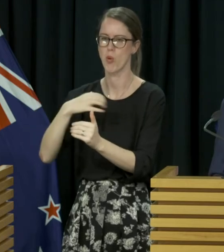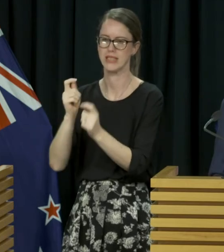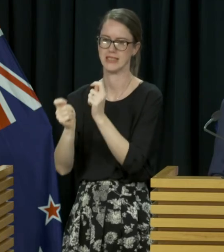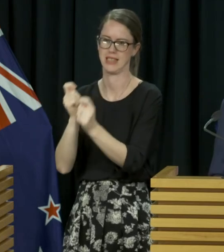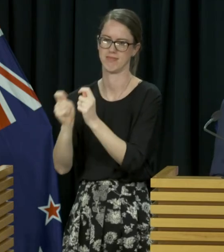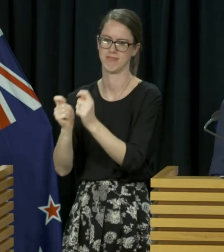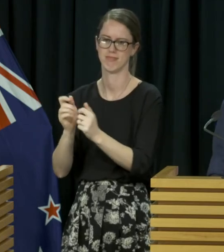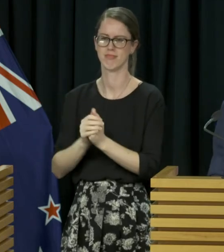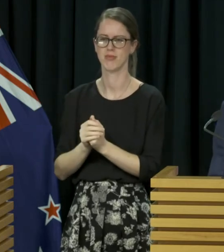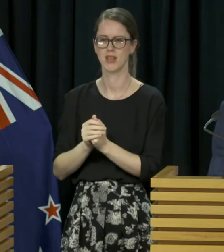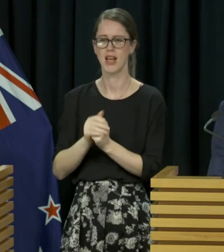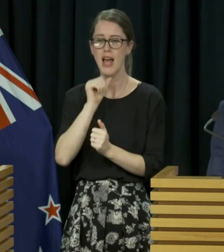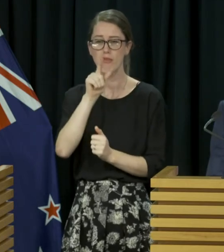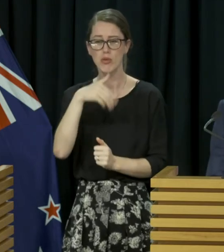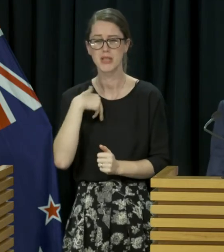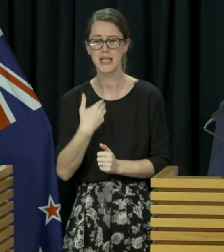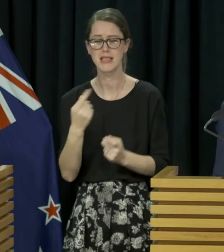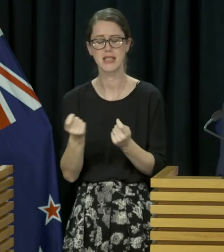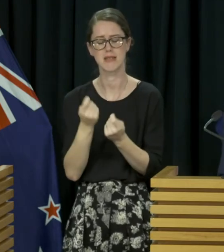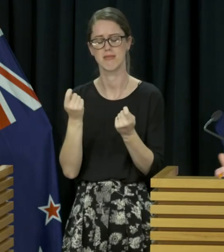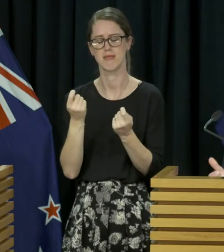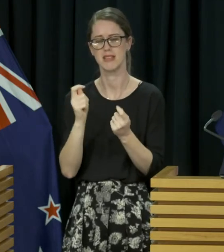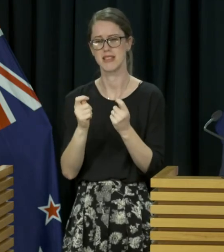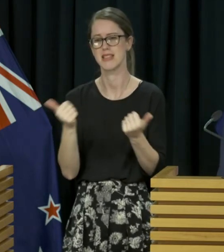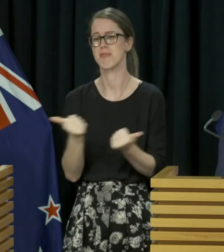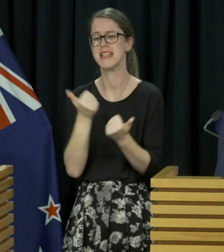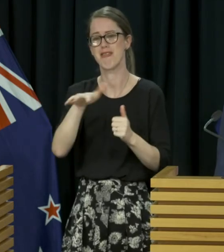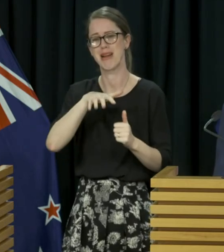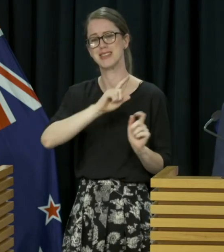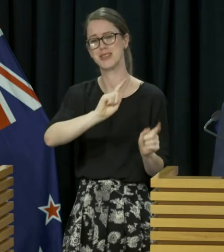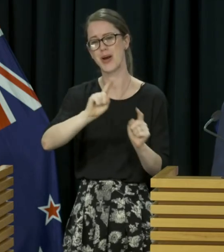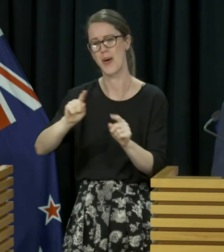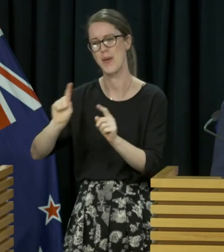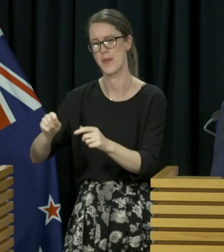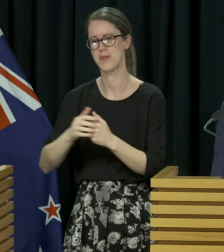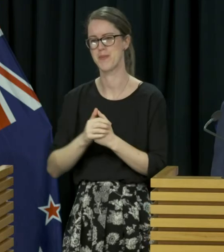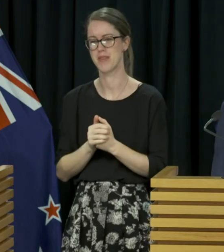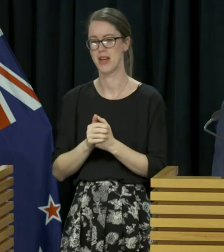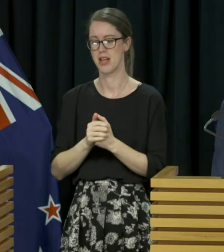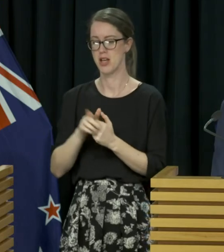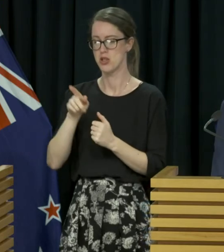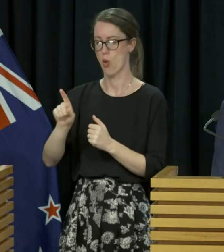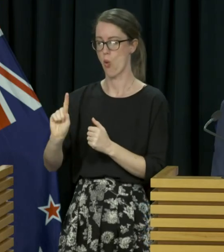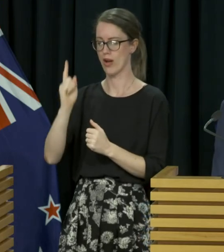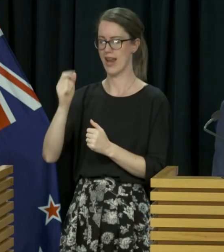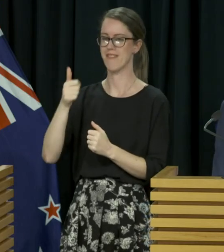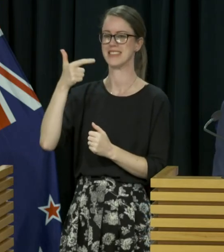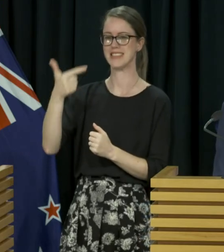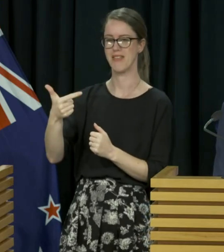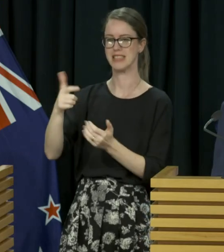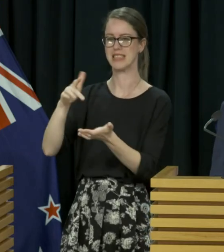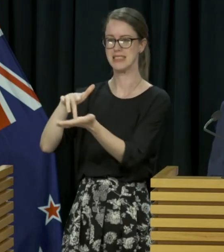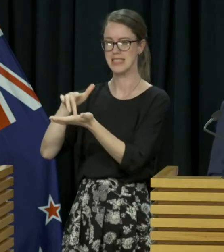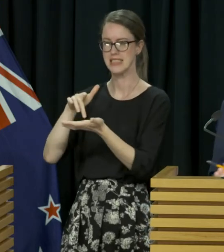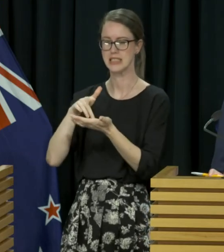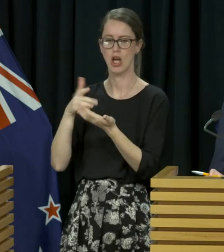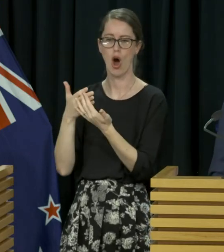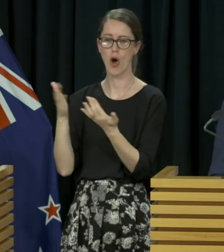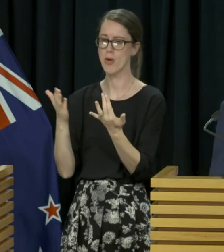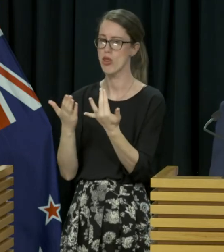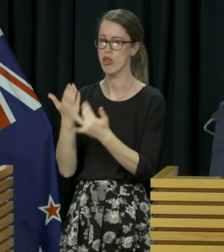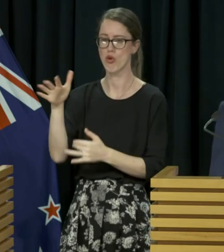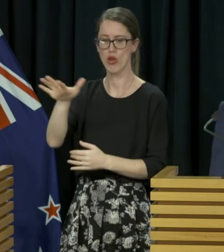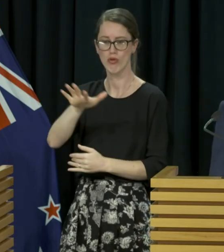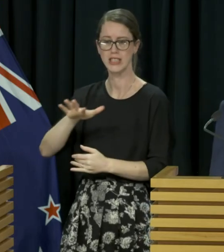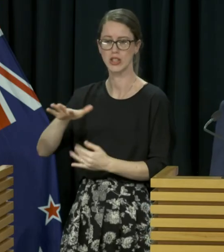There will be plenty of testing opportunities available as the Minister mentioned in addition to seven community testing centres open right across